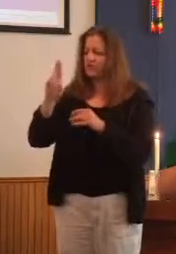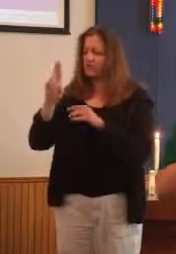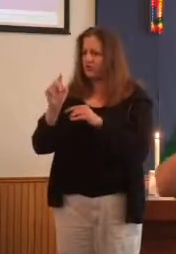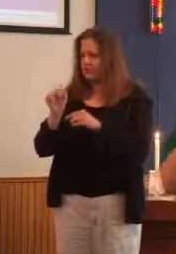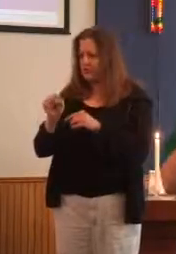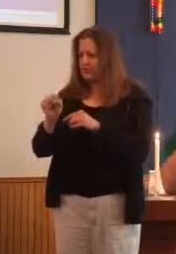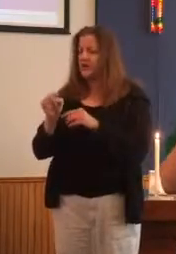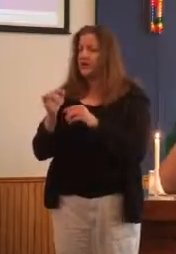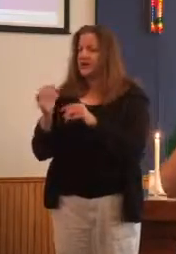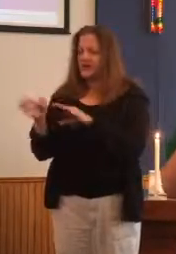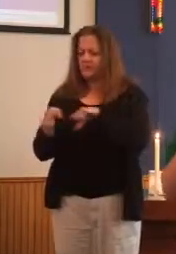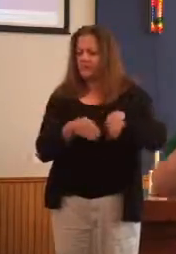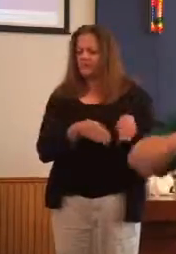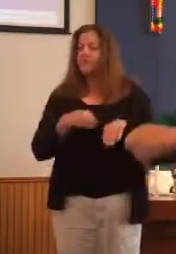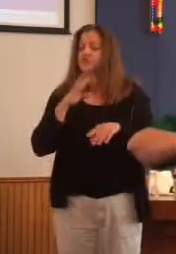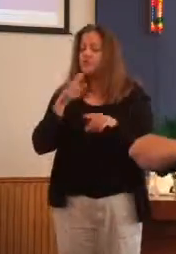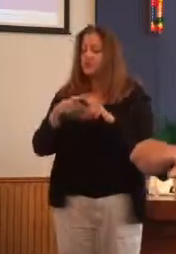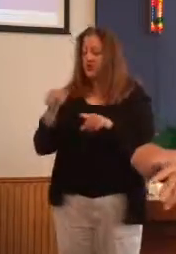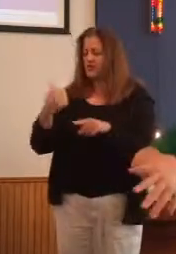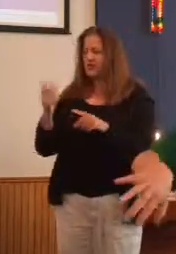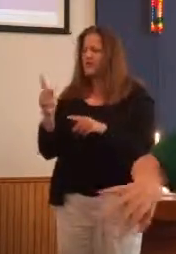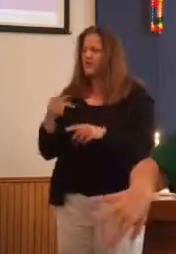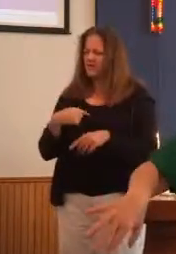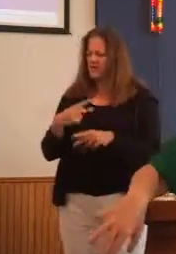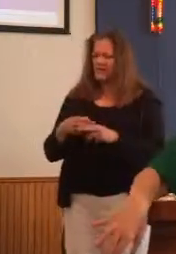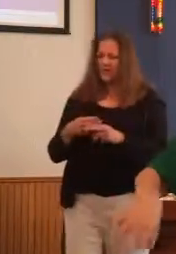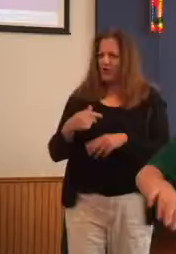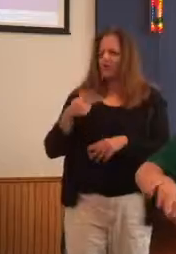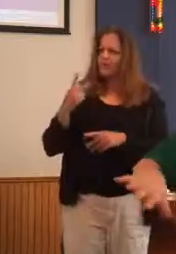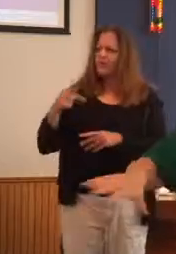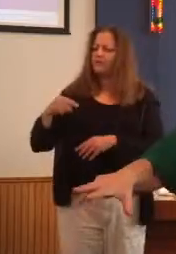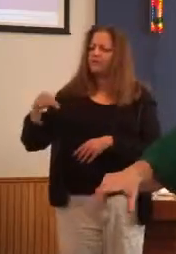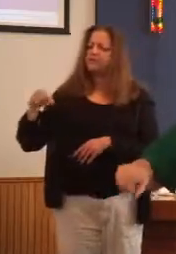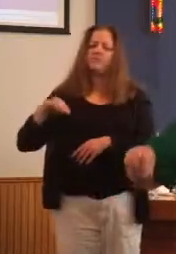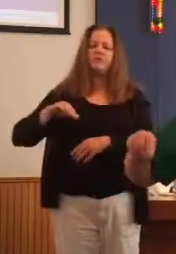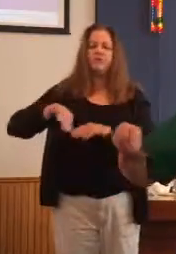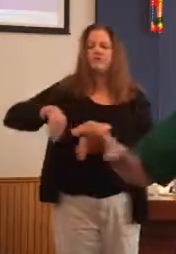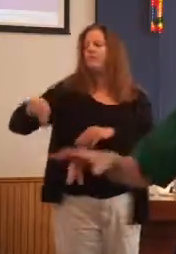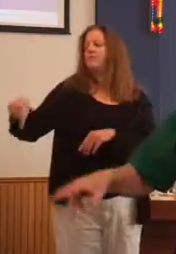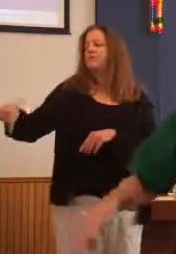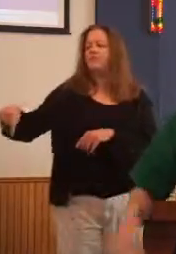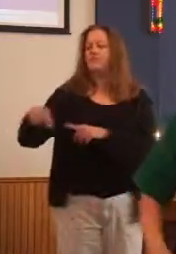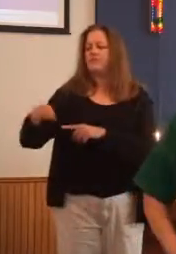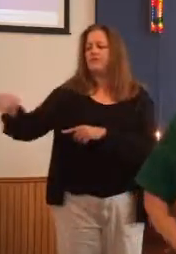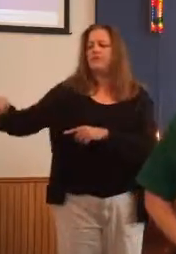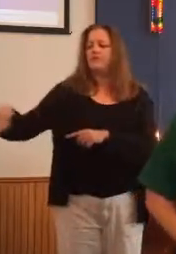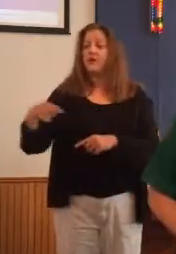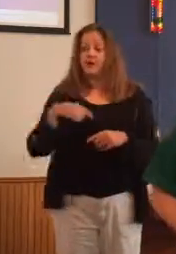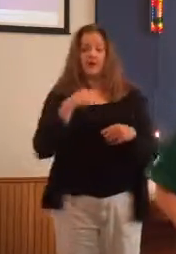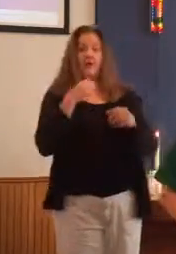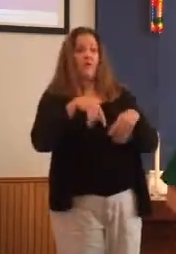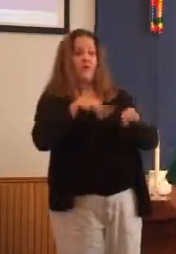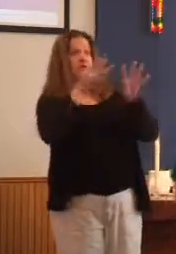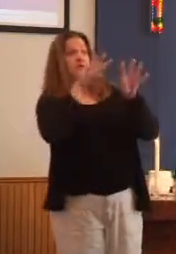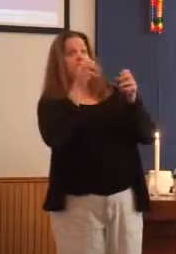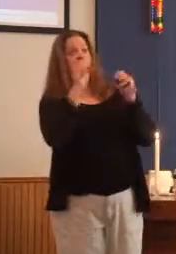who are only mentioned sort of as a sideline, as a little afterthought. Noah's sons,